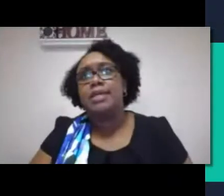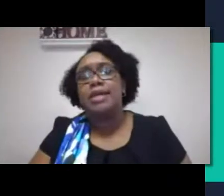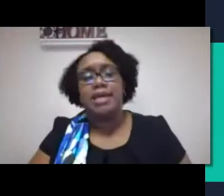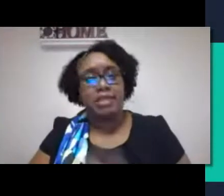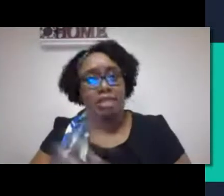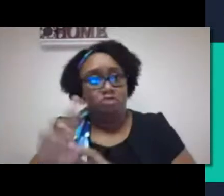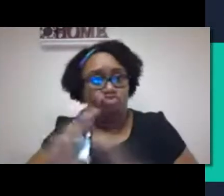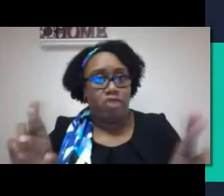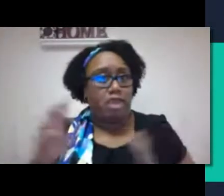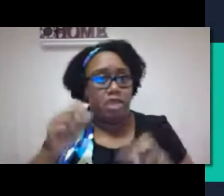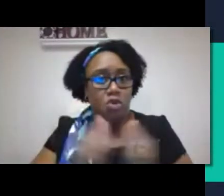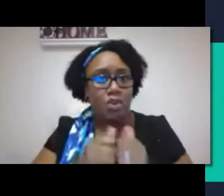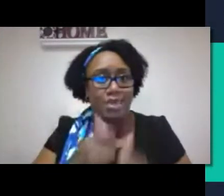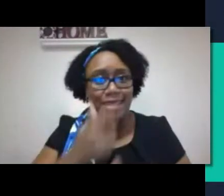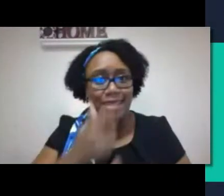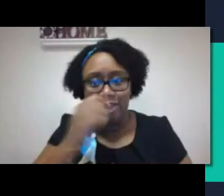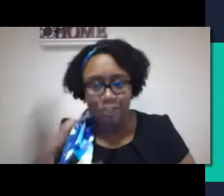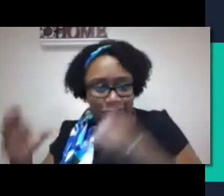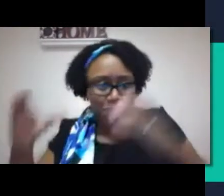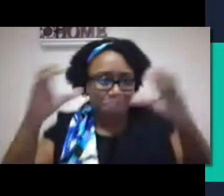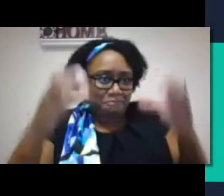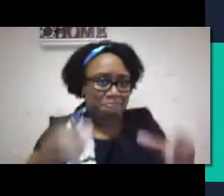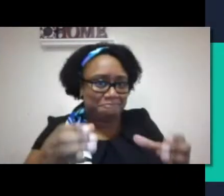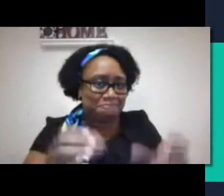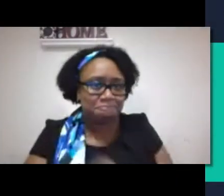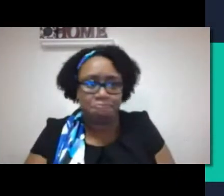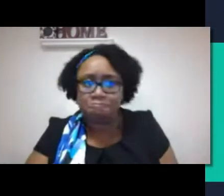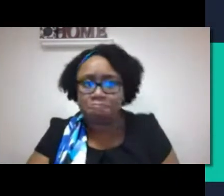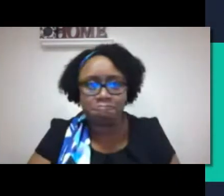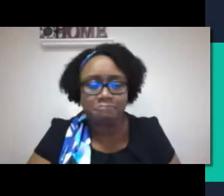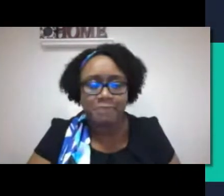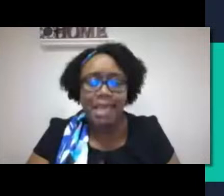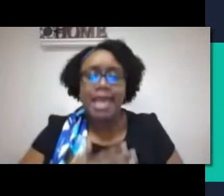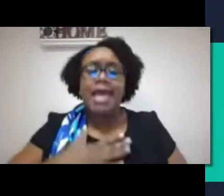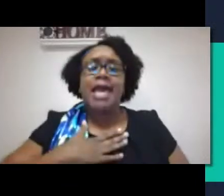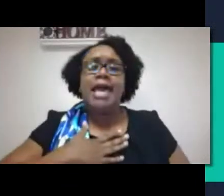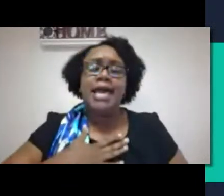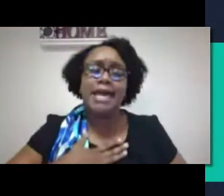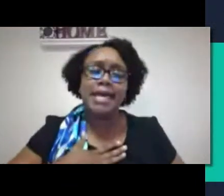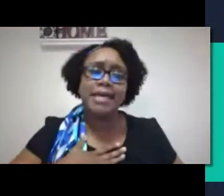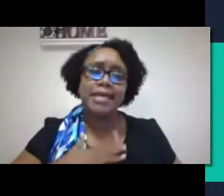the feeling, that sense of receiving bad news.